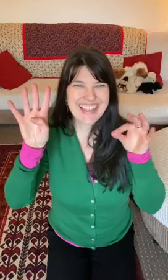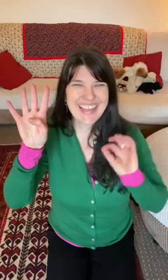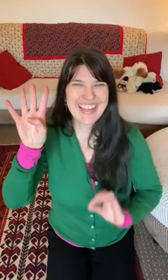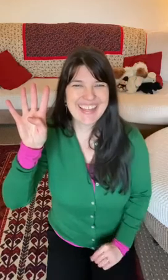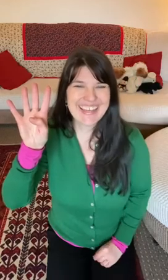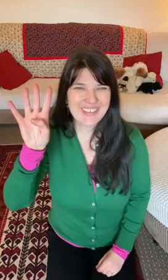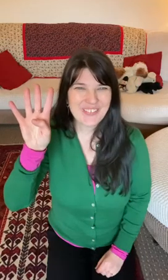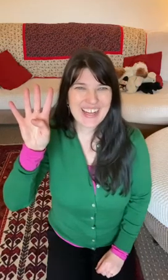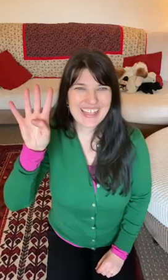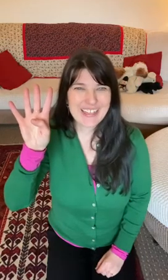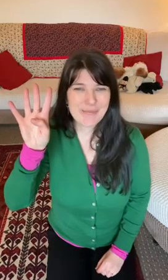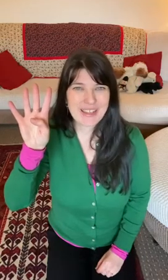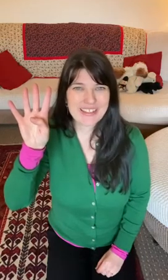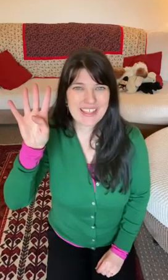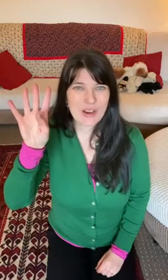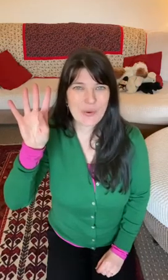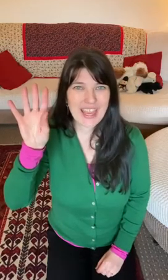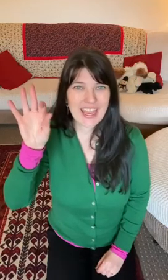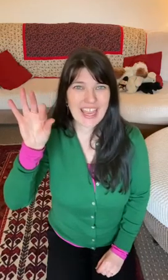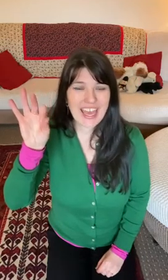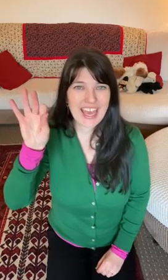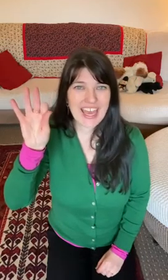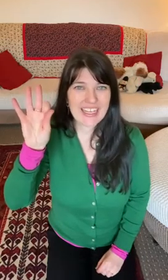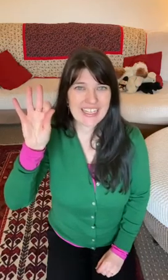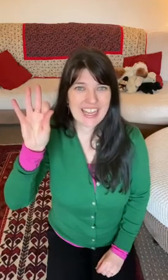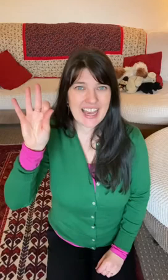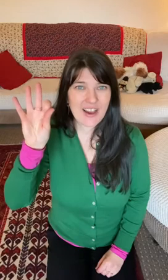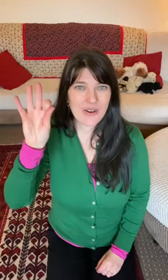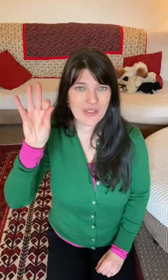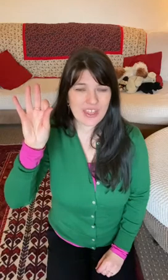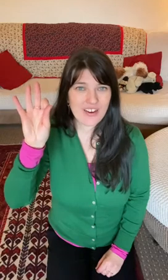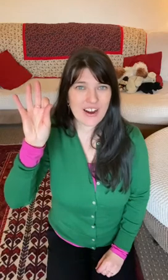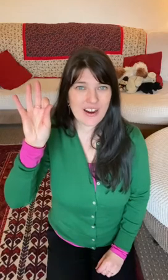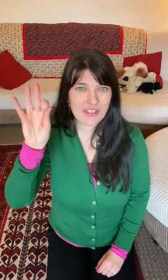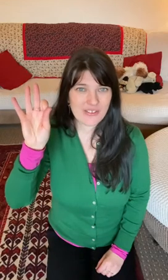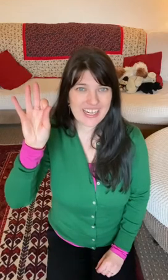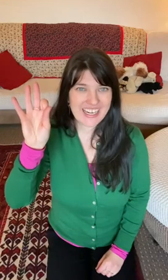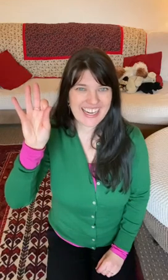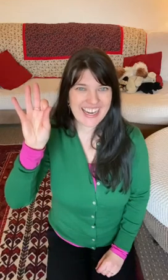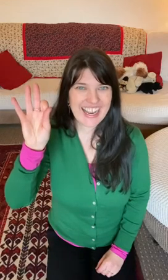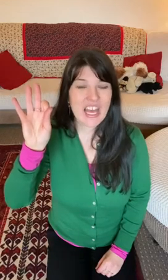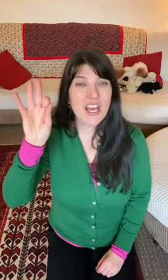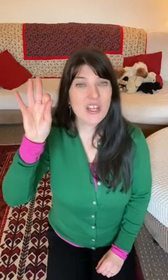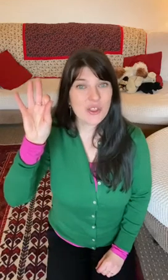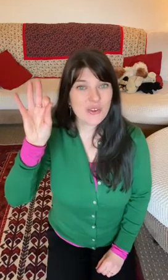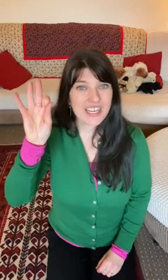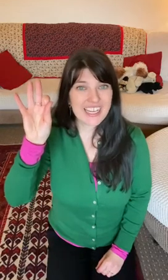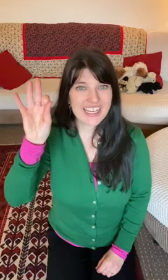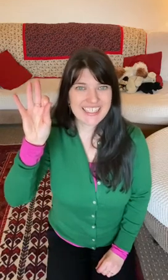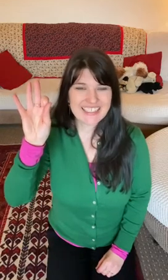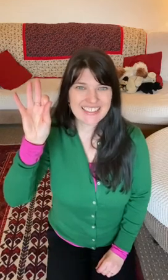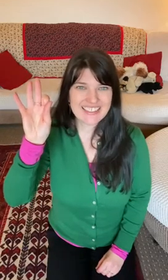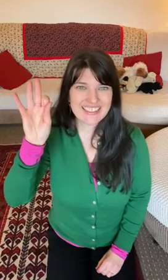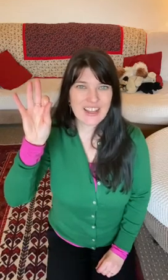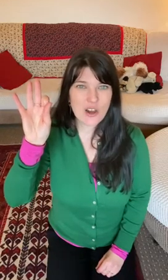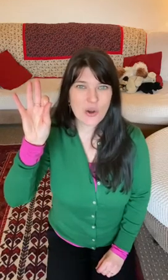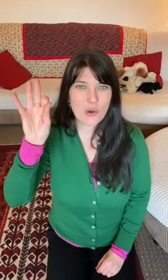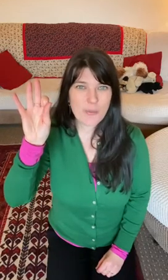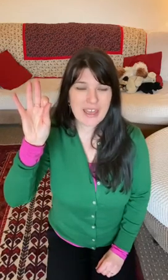One melts away and now there are three. Three little snowmen